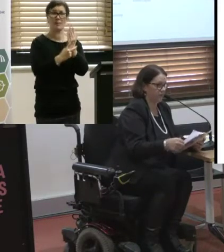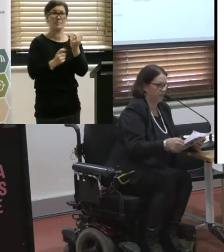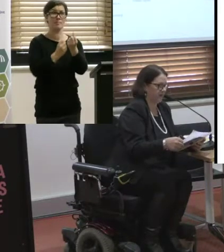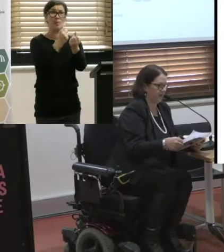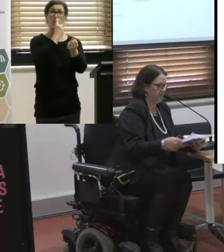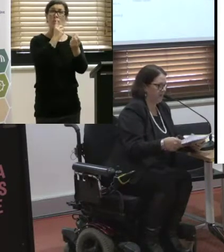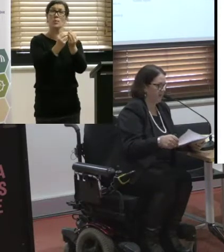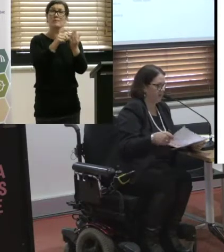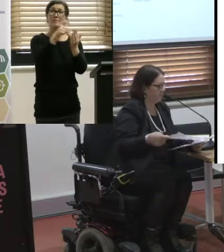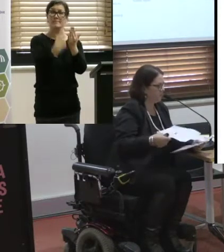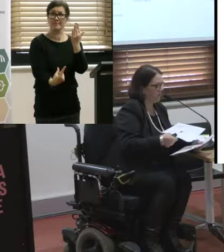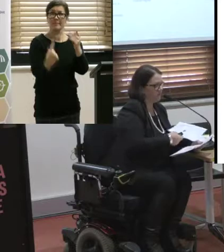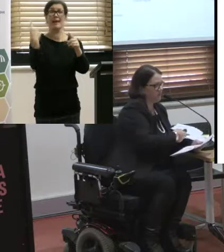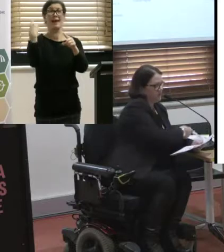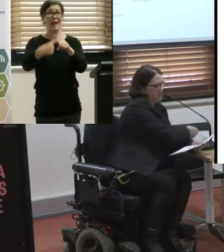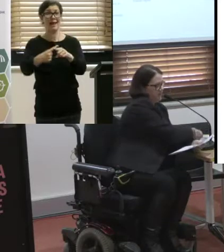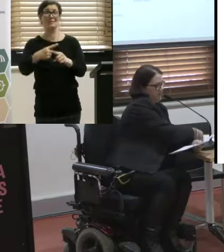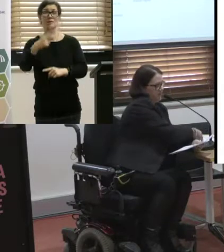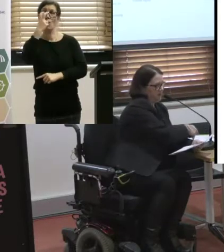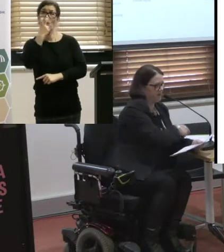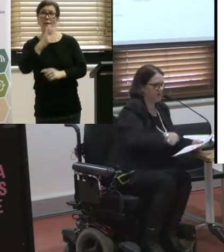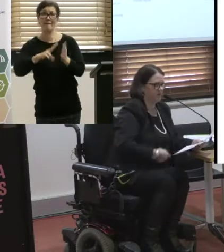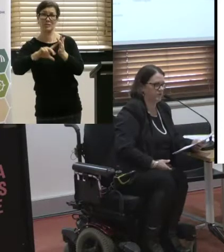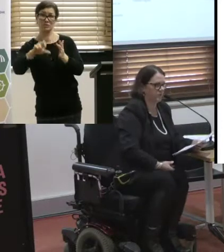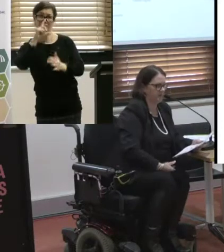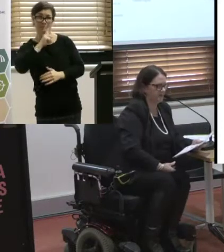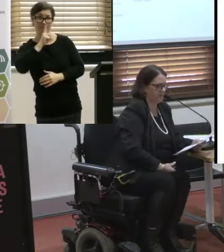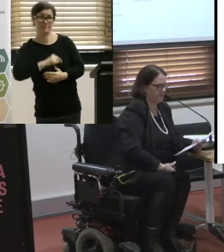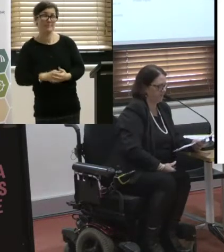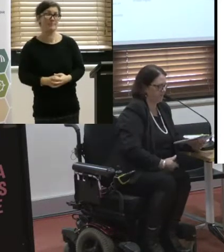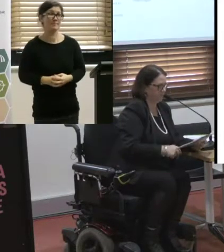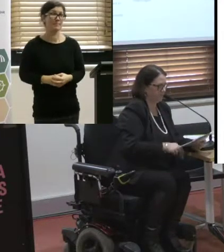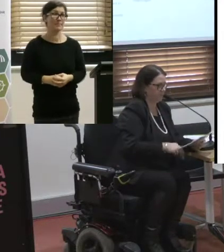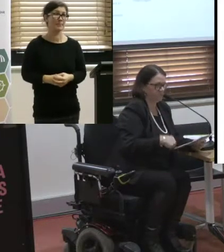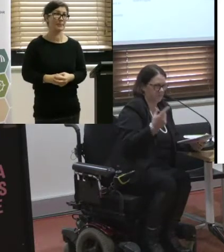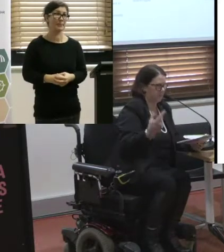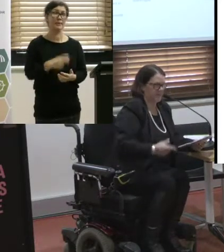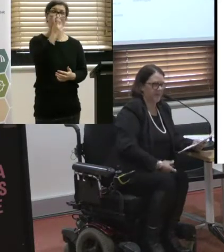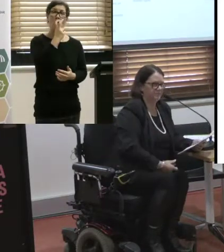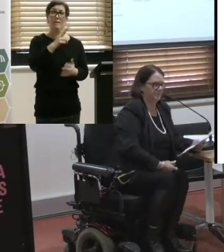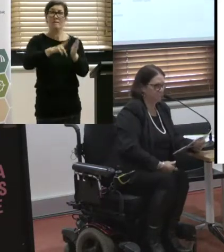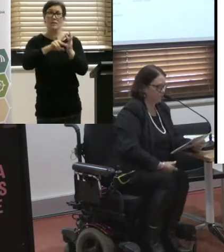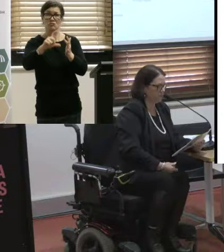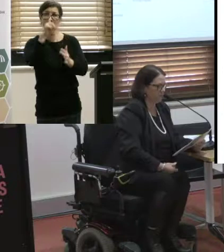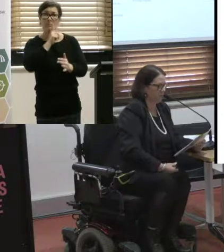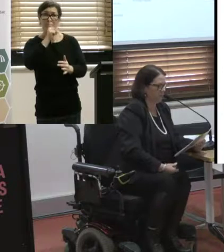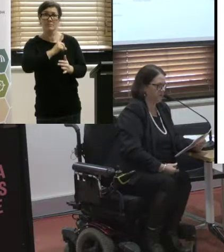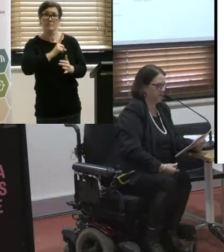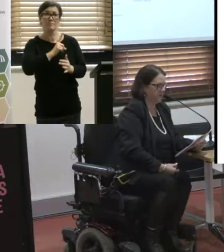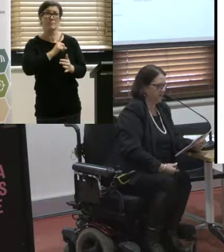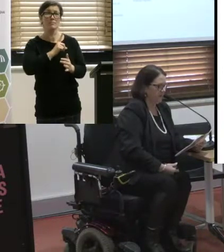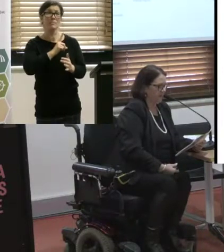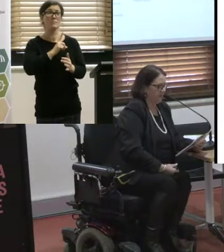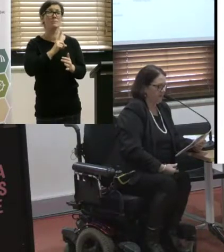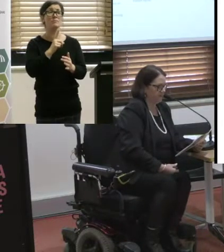senior Victorians. And at this point I've just been down at a senior Victorians doing the same talk at